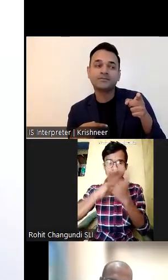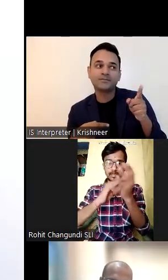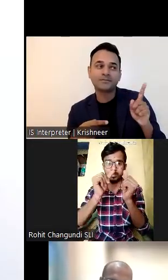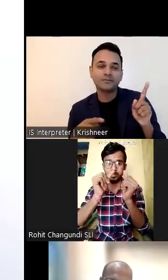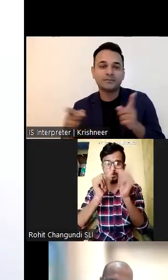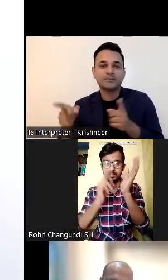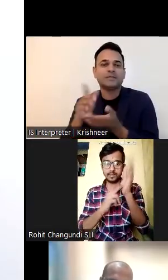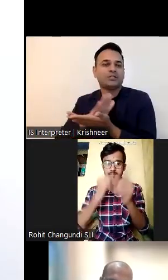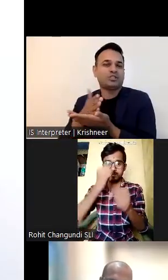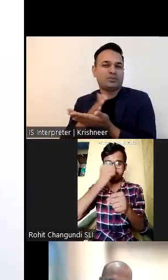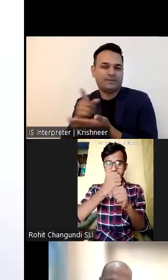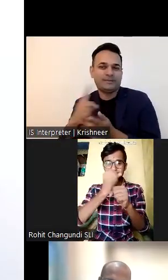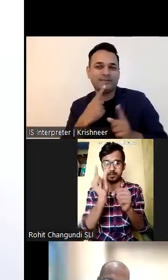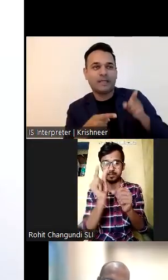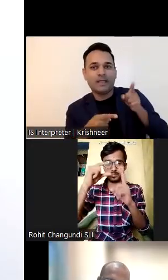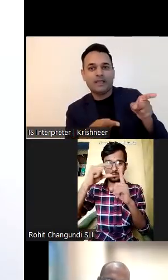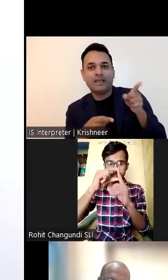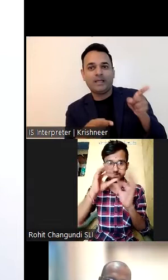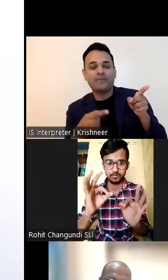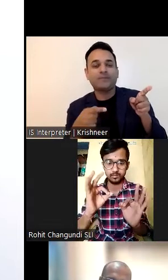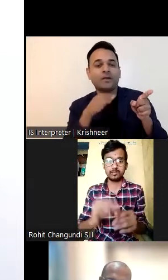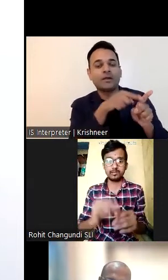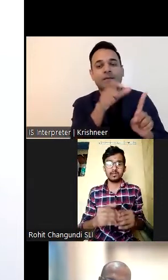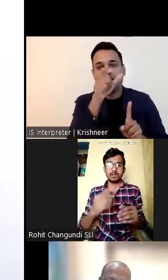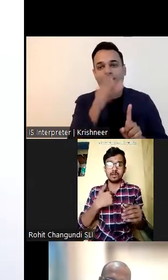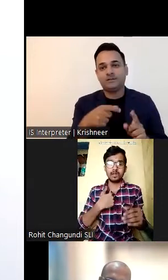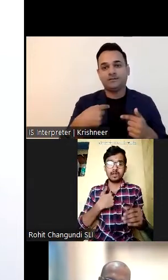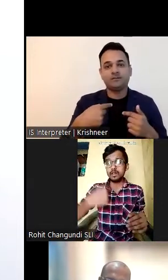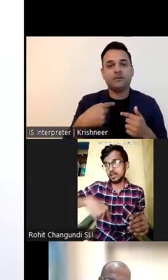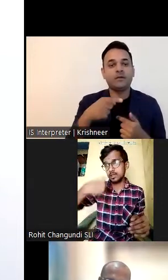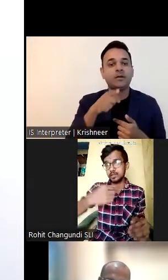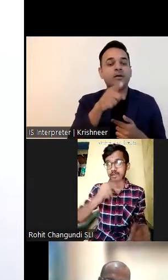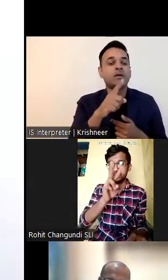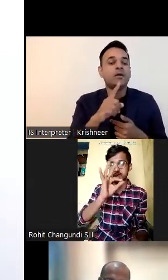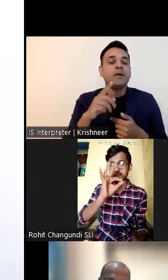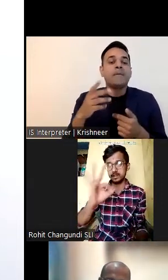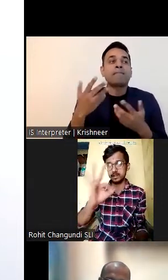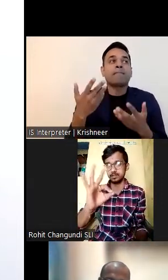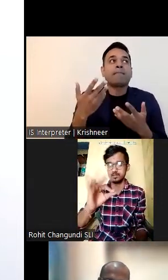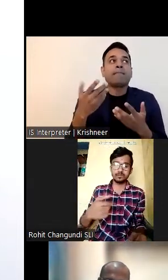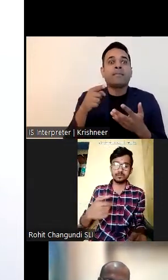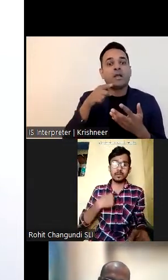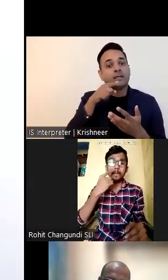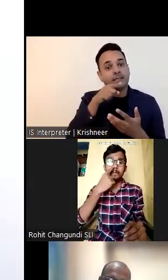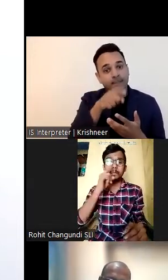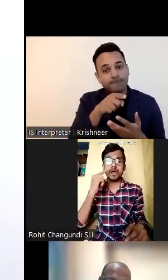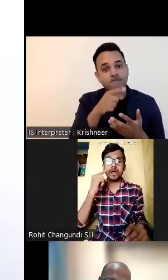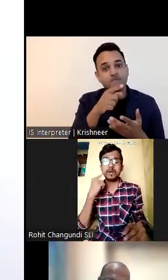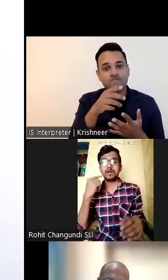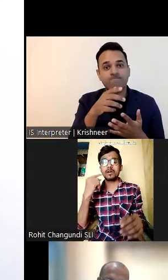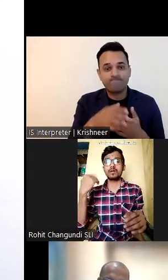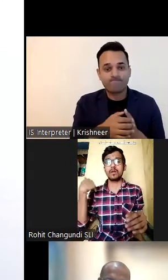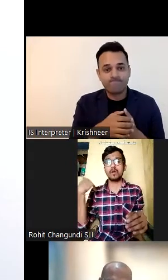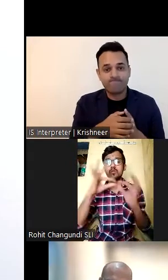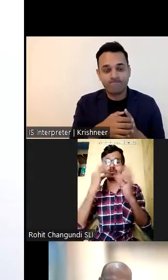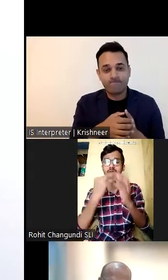I am 23 years old and I live with my parents and my four sisters at Ambarnath,